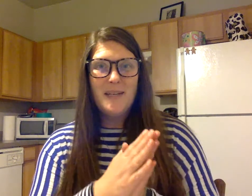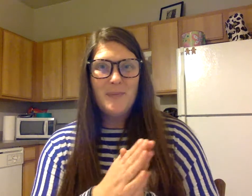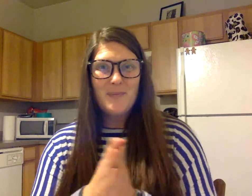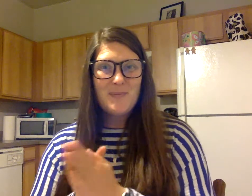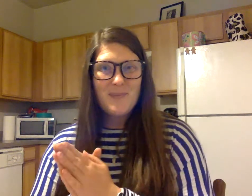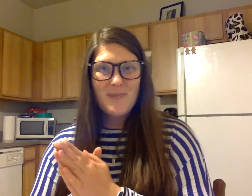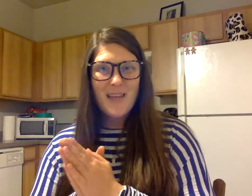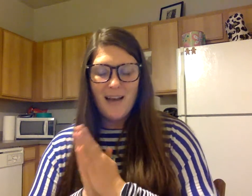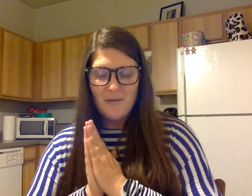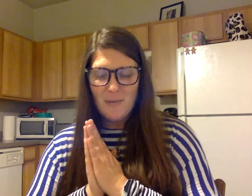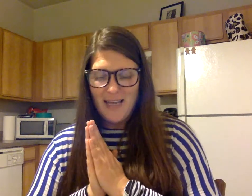Alphabet, alphabet.